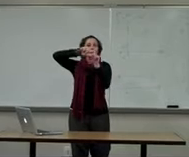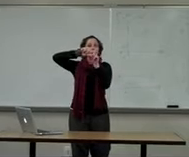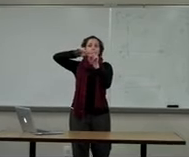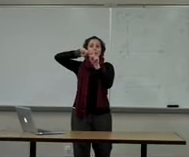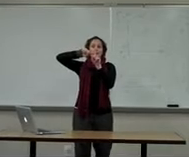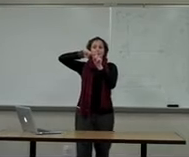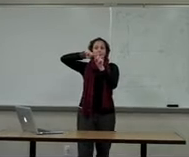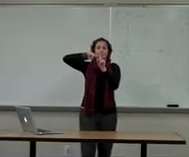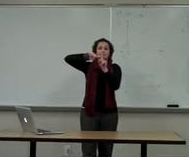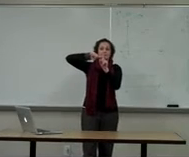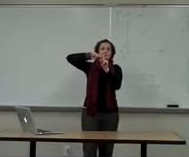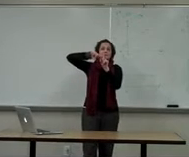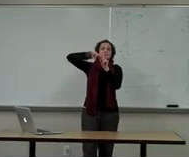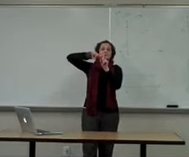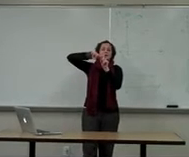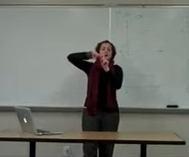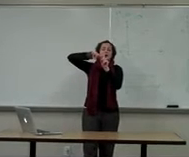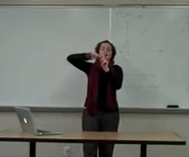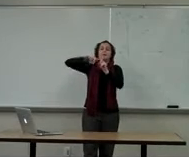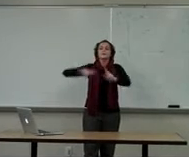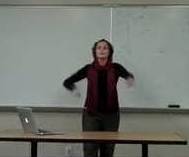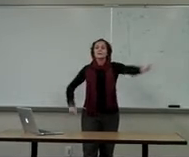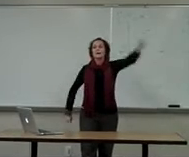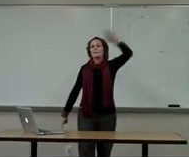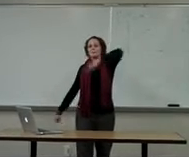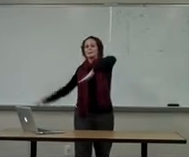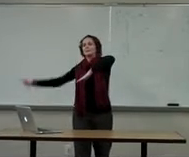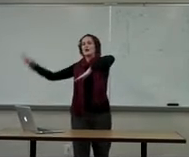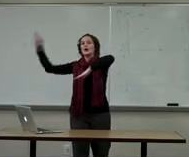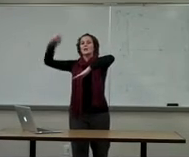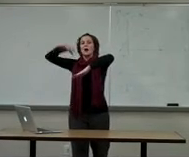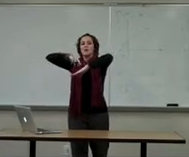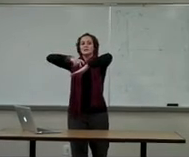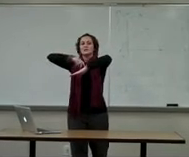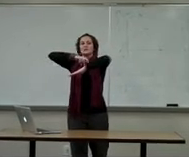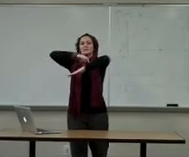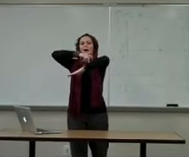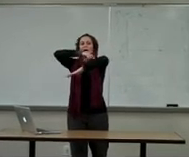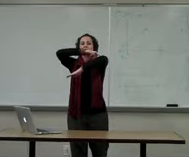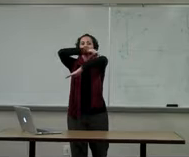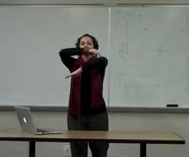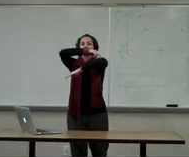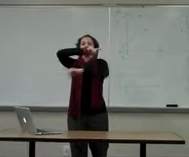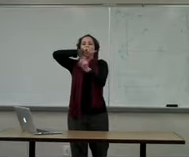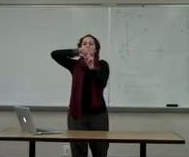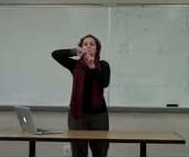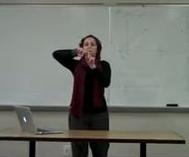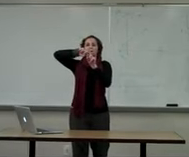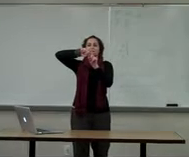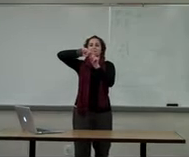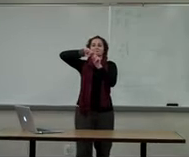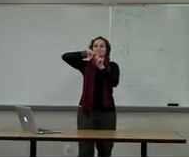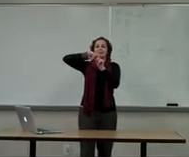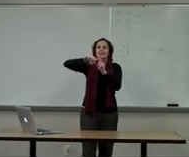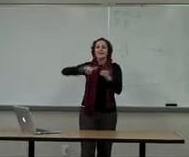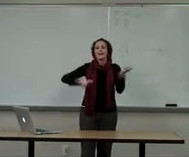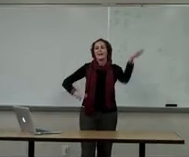slope is positive, okay? So say that with me. Joe walks to the right, the slope is positive. Again,